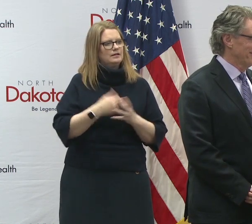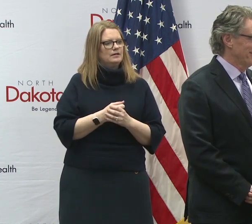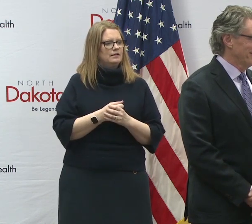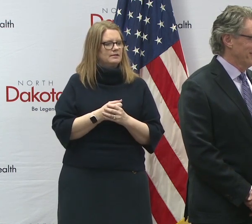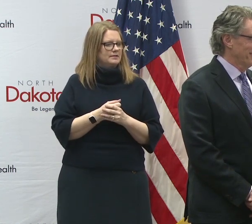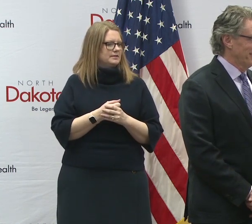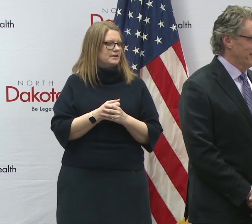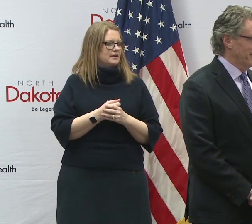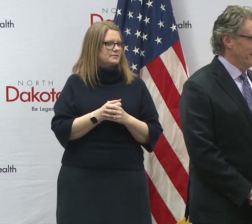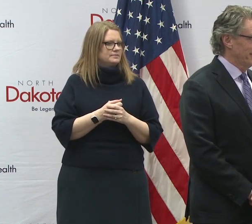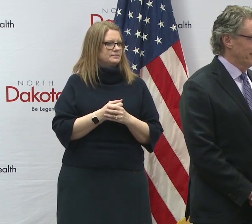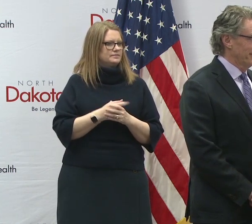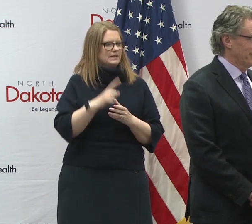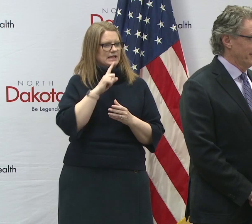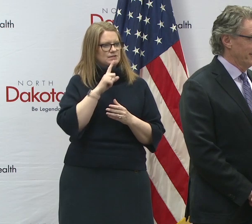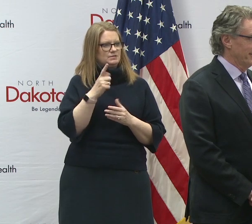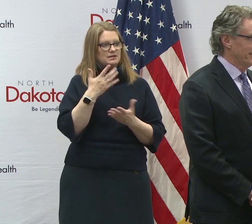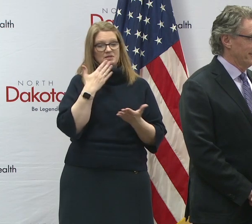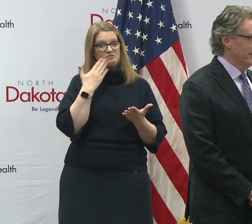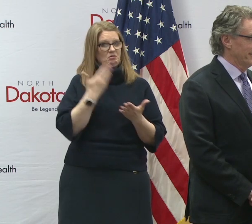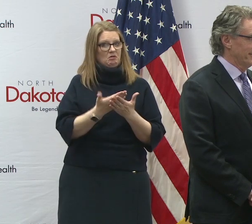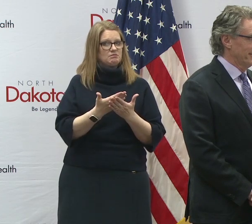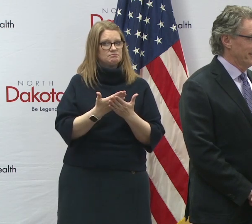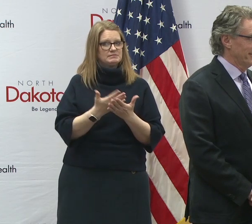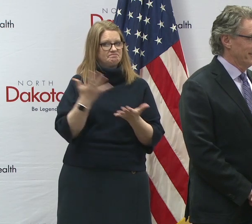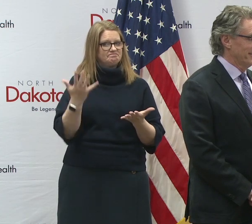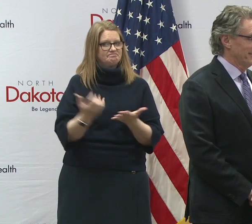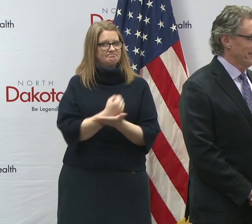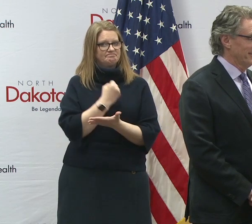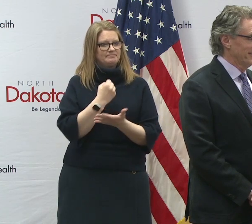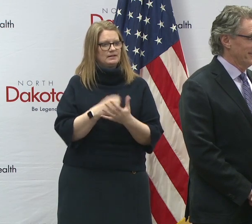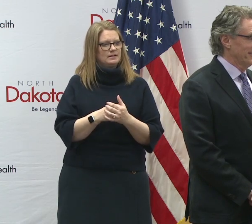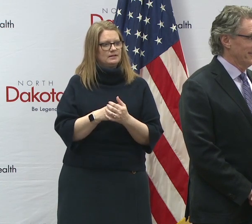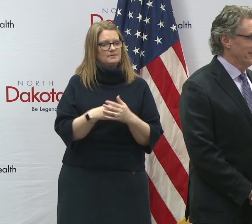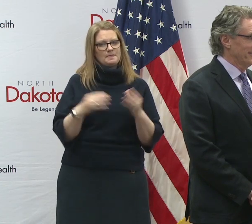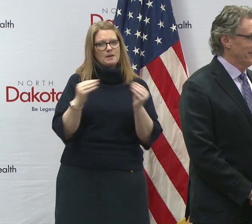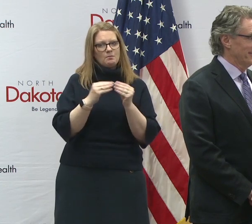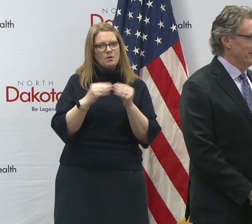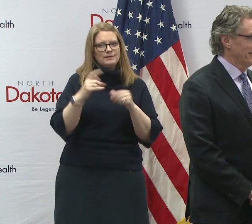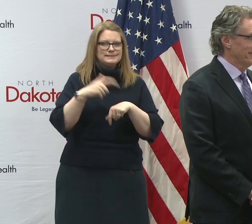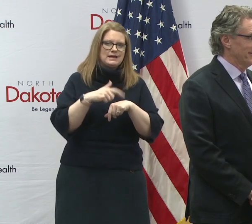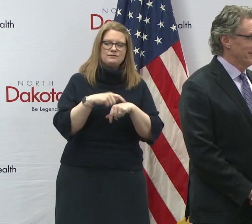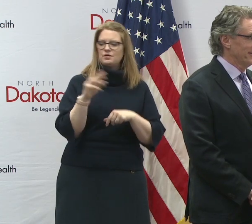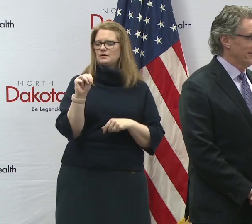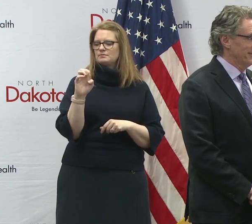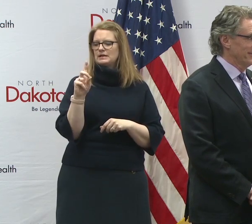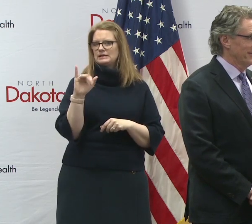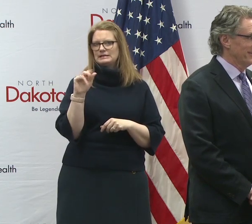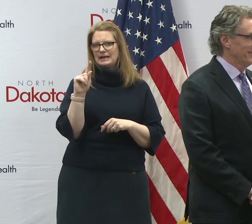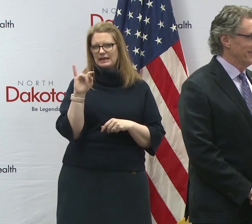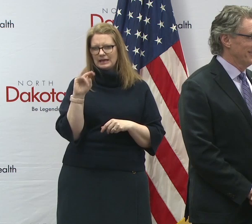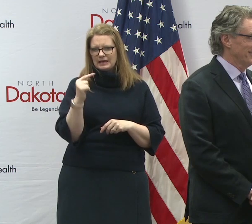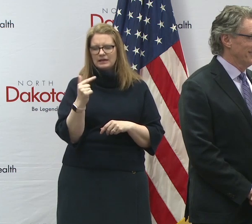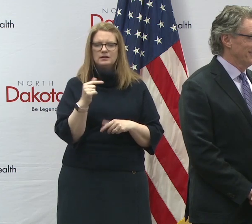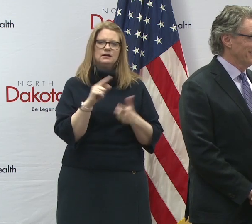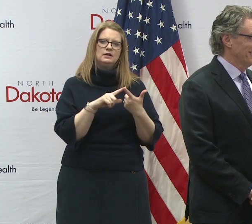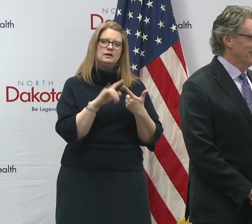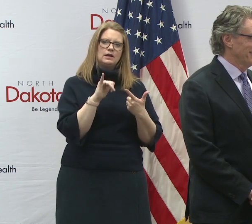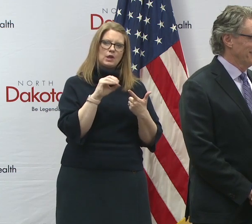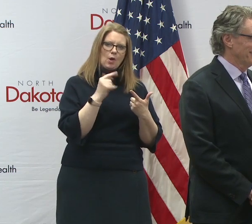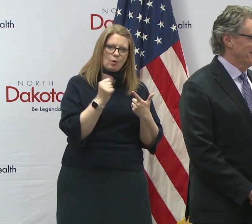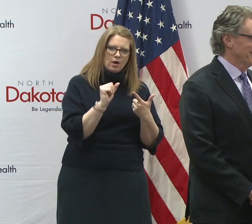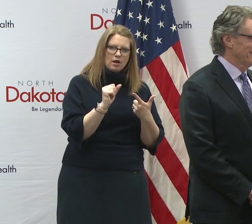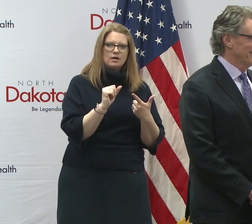So, um, it's been good to do that. you know, it's been more time for meditating, more time for yoga. Um,